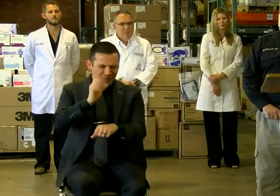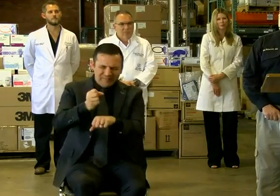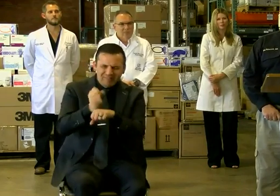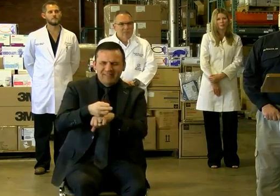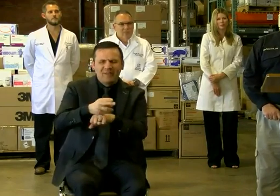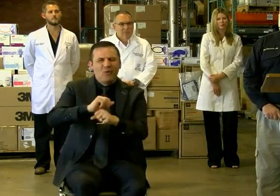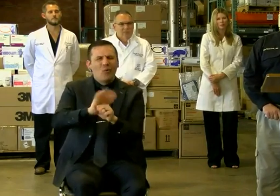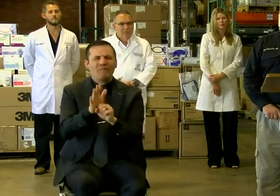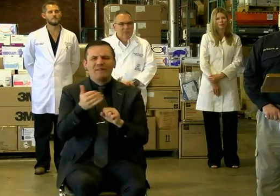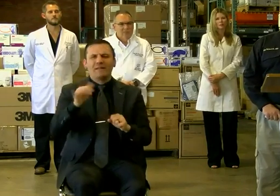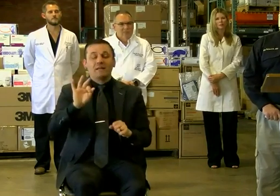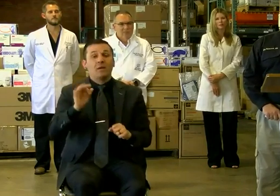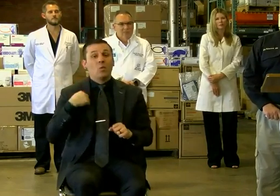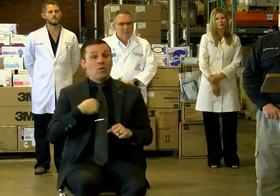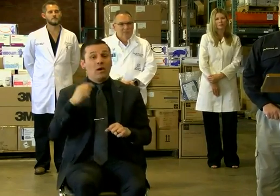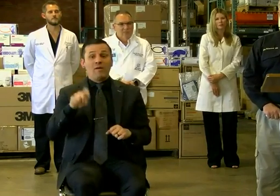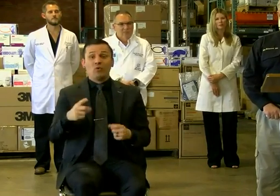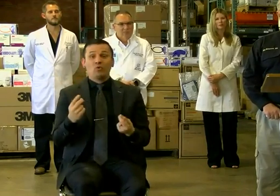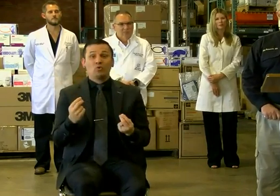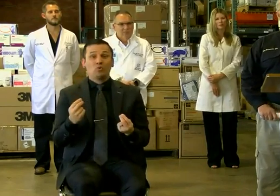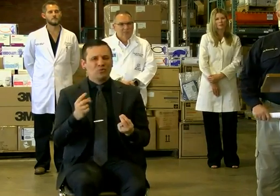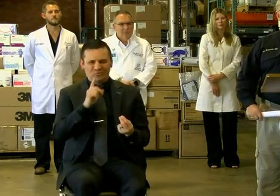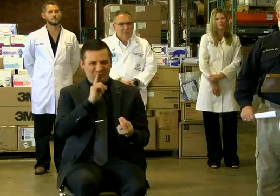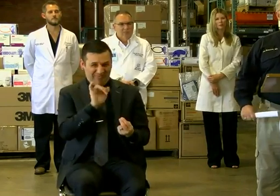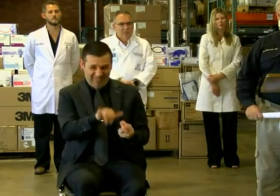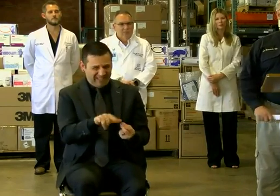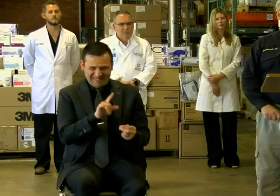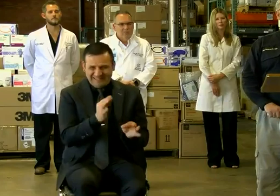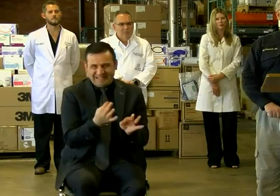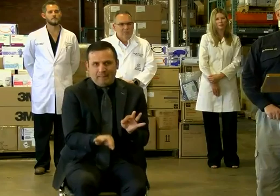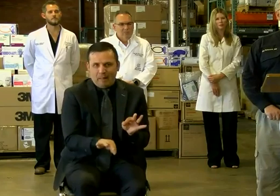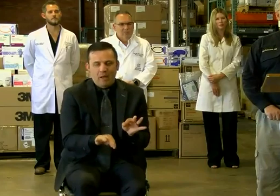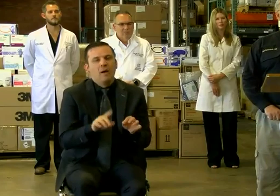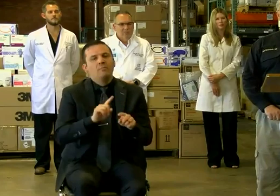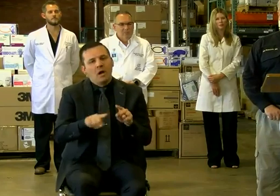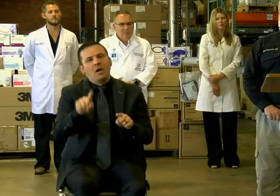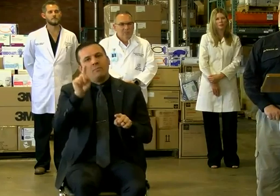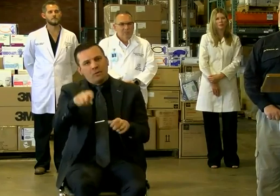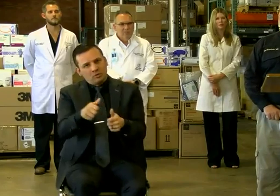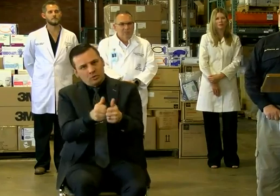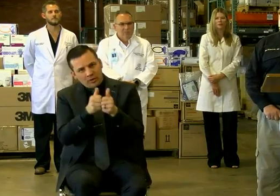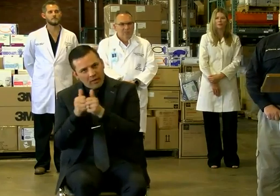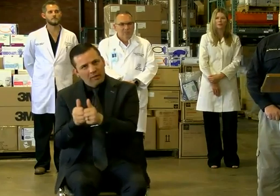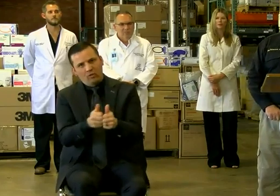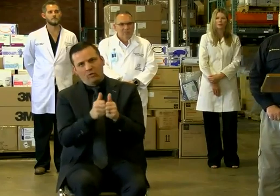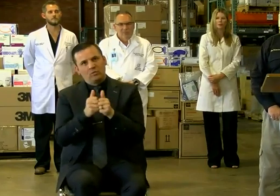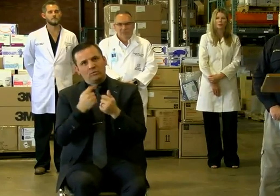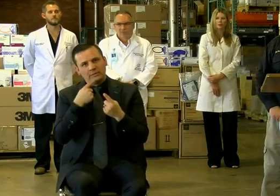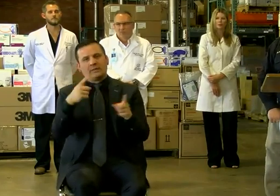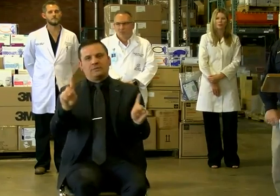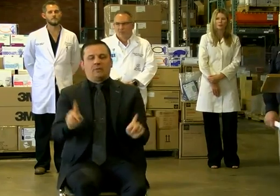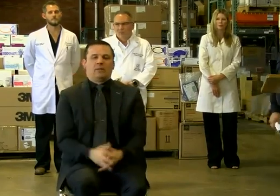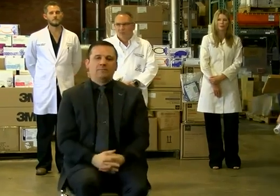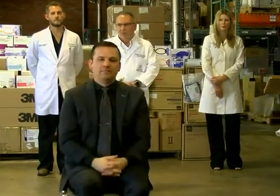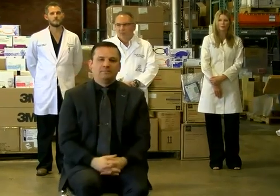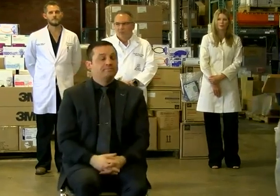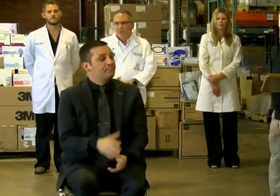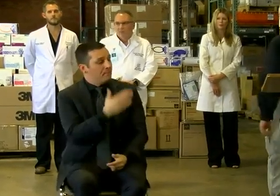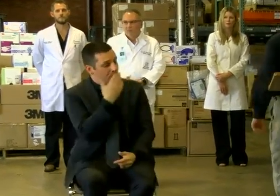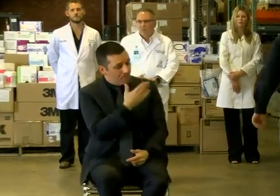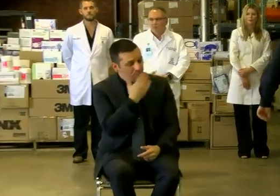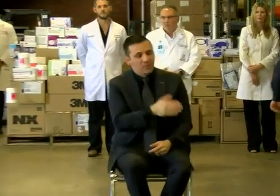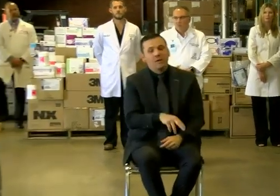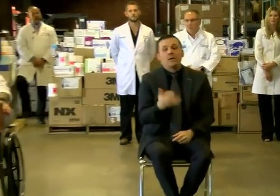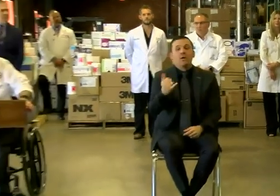The things we need to do are simple, but they're also things that we all need to do together to be successful. Thank you, Governor. Thank you, Doctor. And